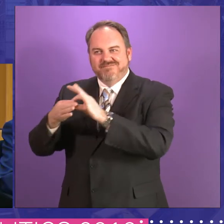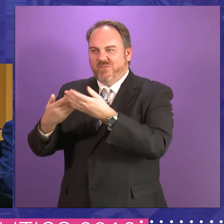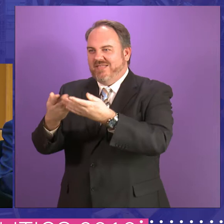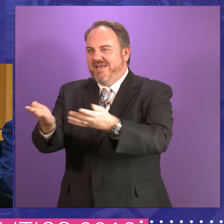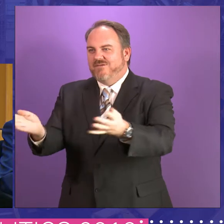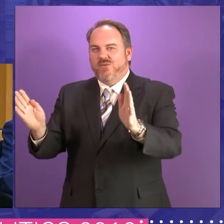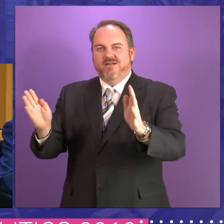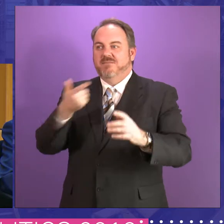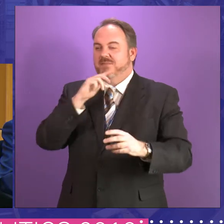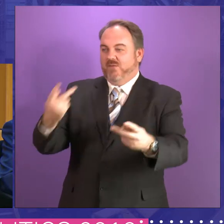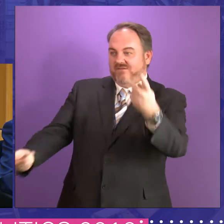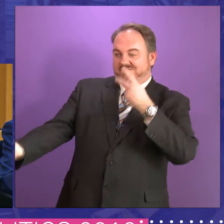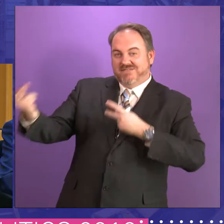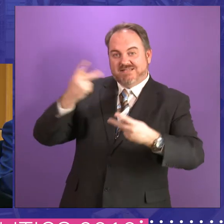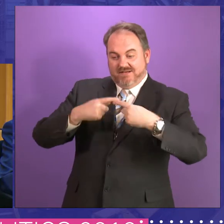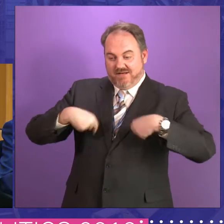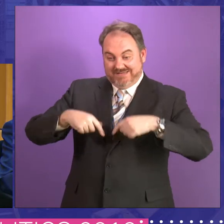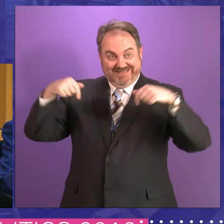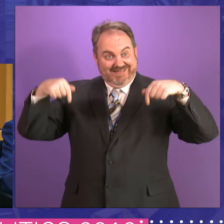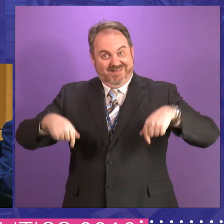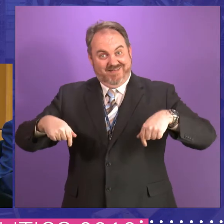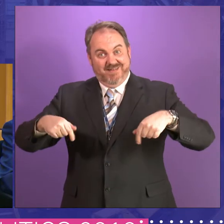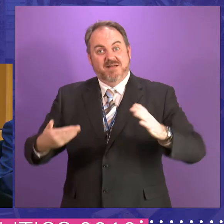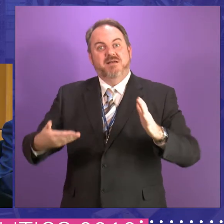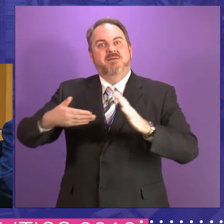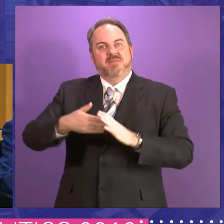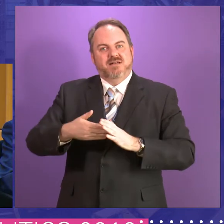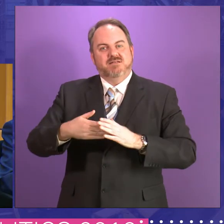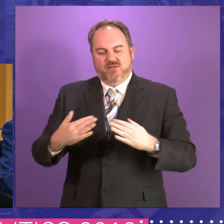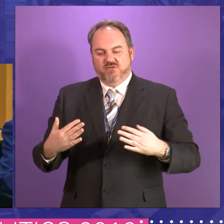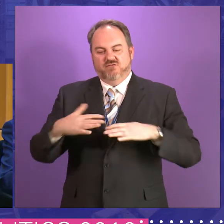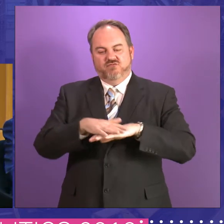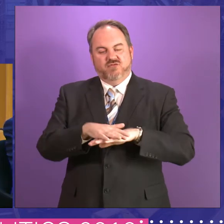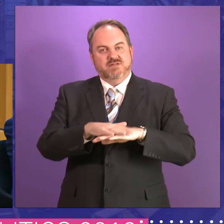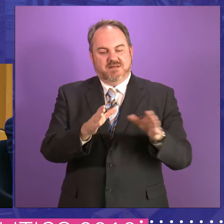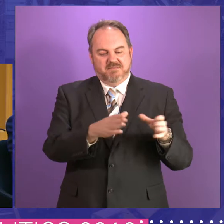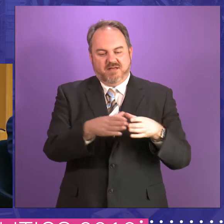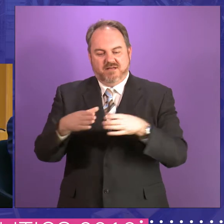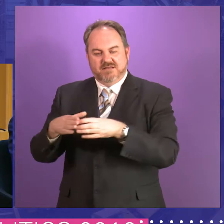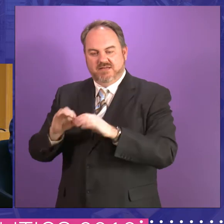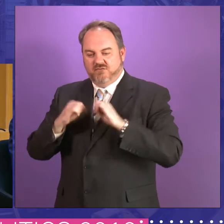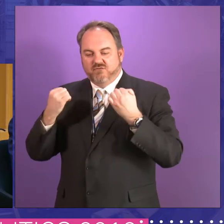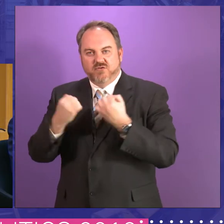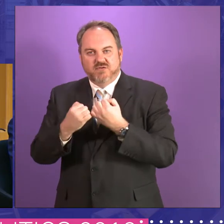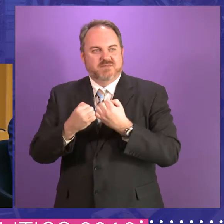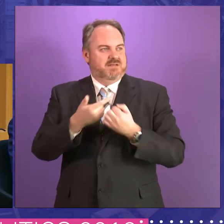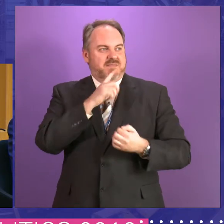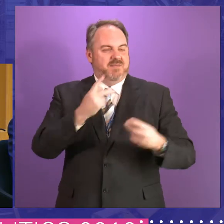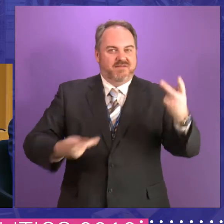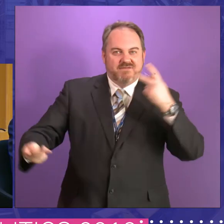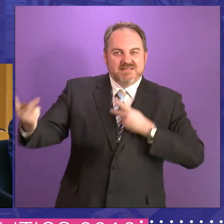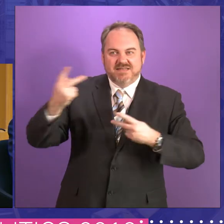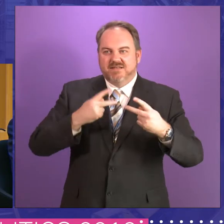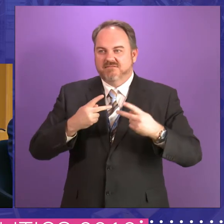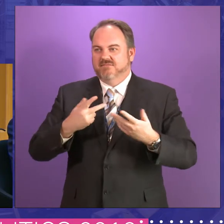not just the visitors to the Parliament, but the people who take part in the cross-party groups, the people who come in, the organisations who come in here